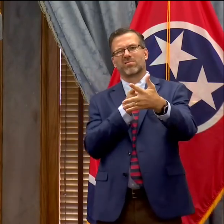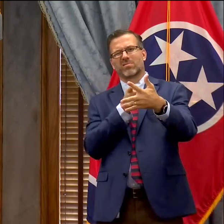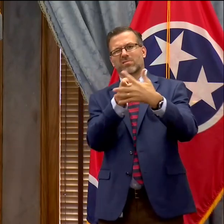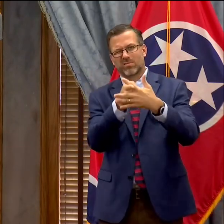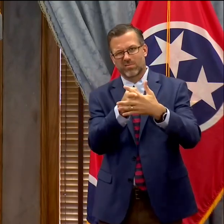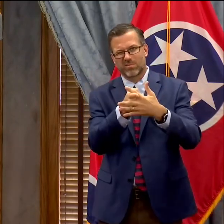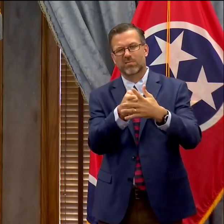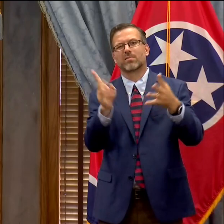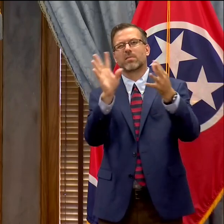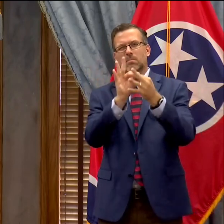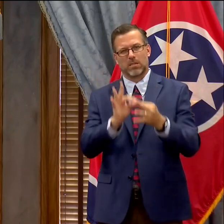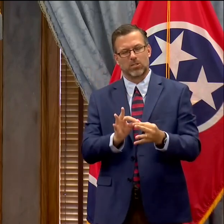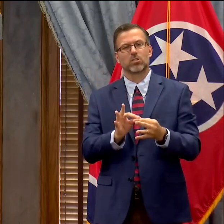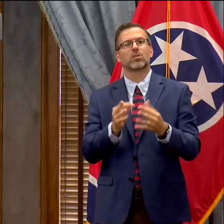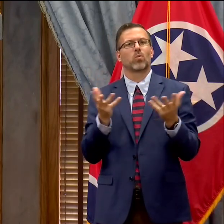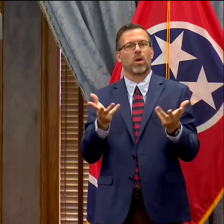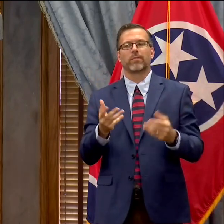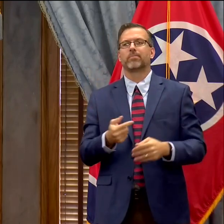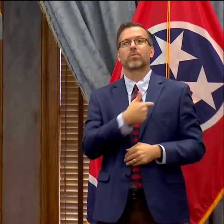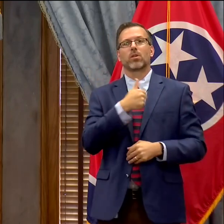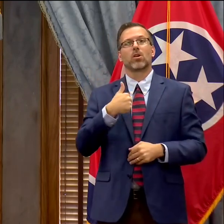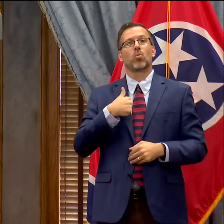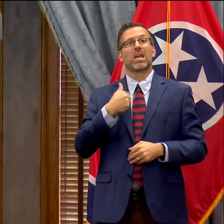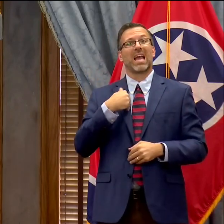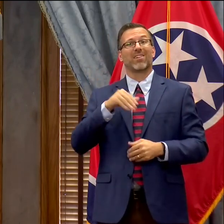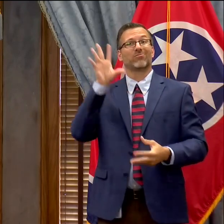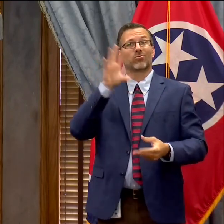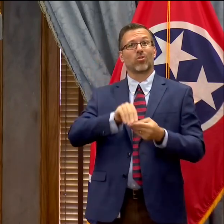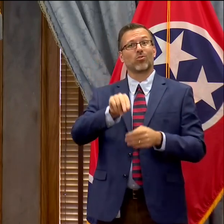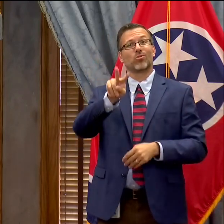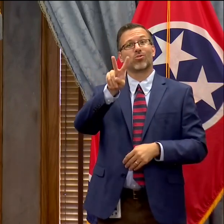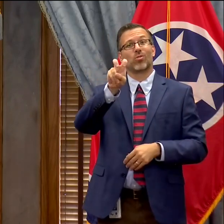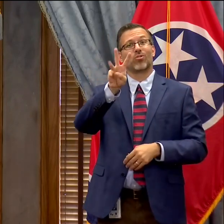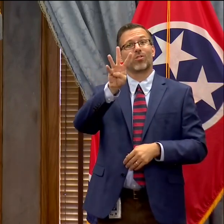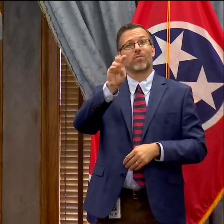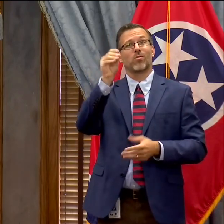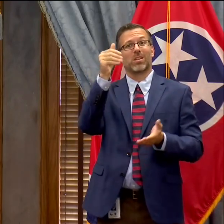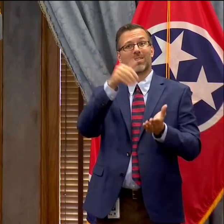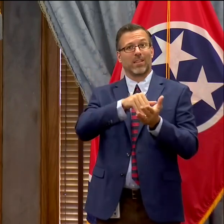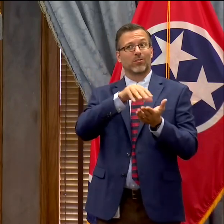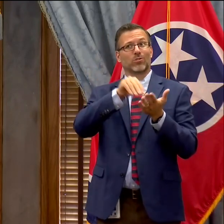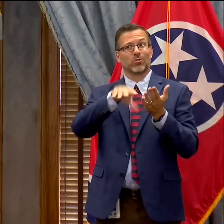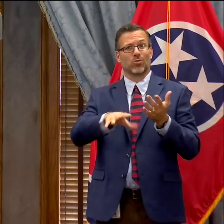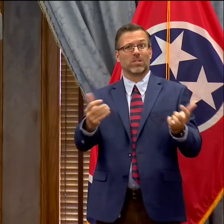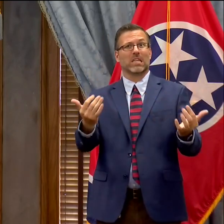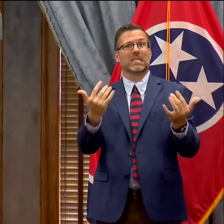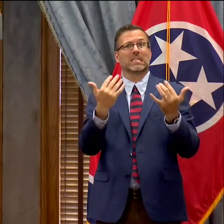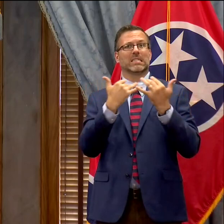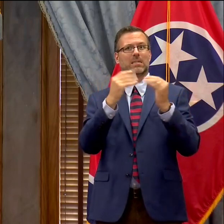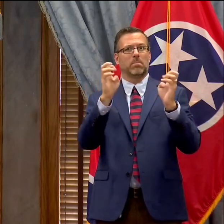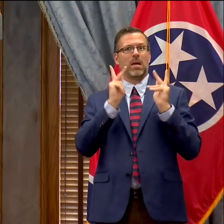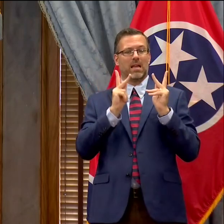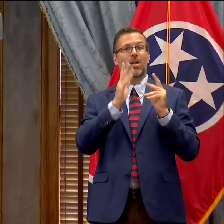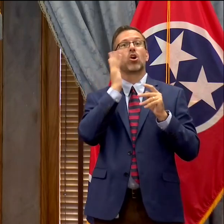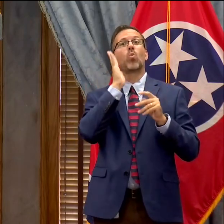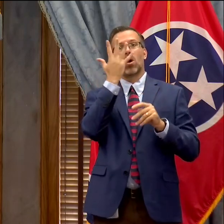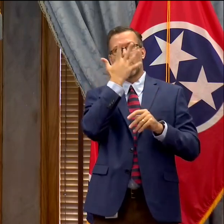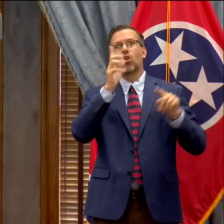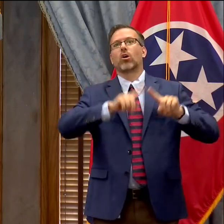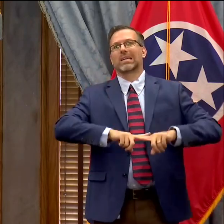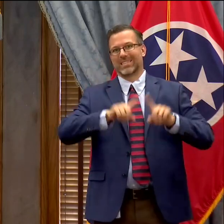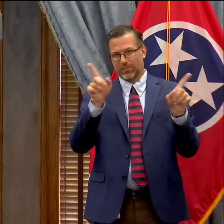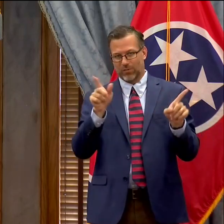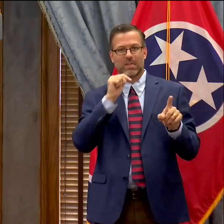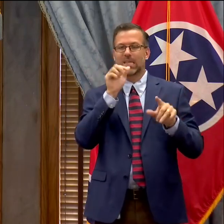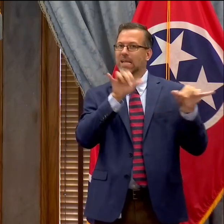Tennessee as we get ready to welcome back 240,000 students is that it's going to look different. It's going to look different possibly than any semester we've